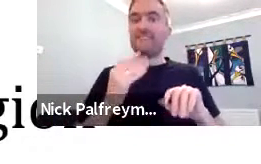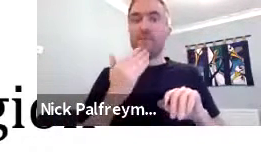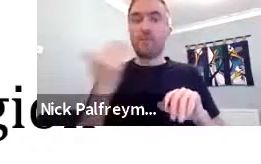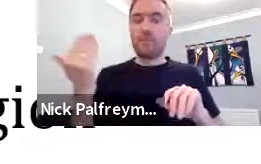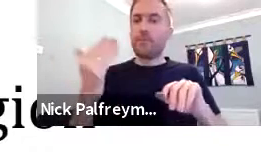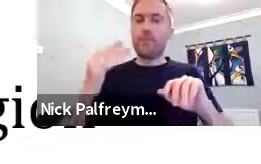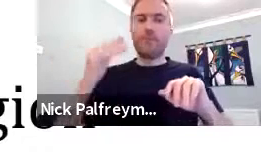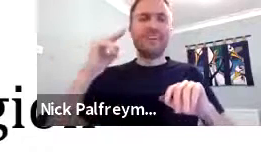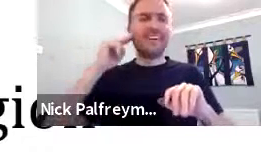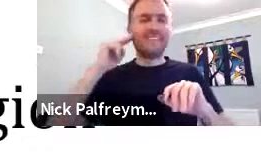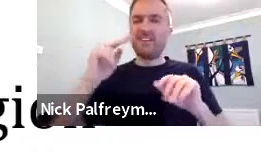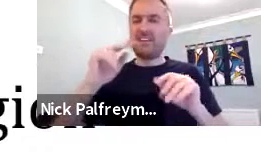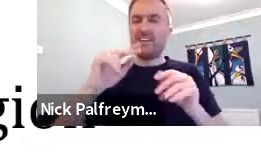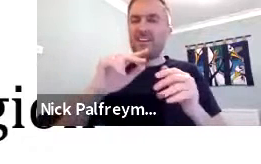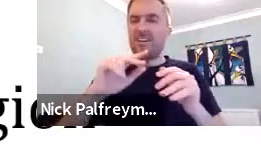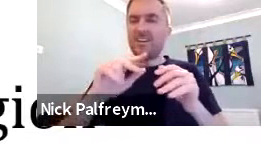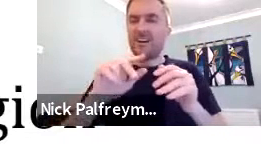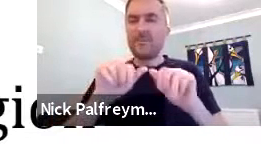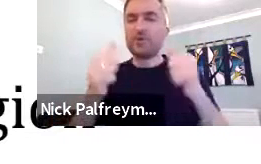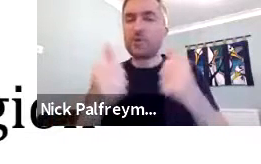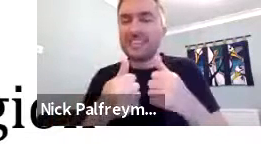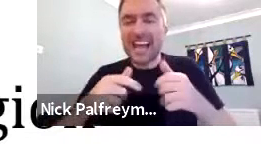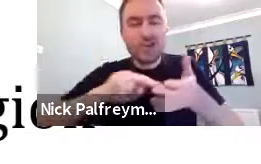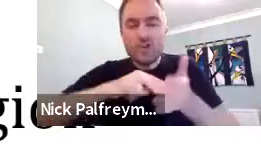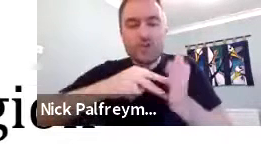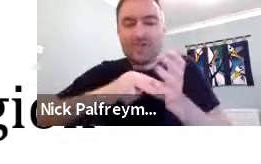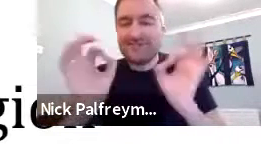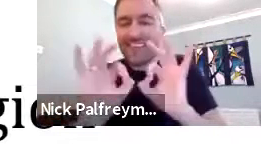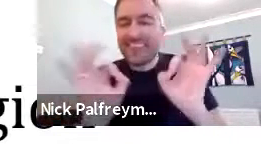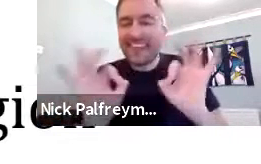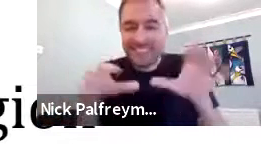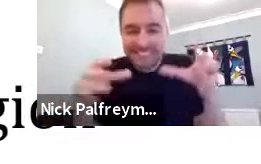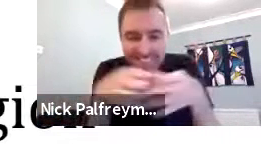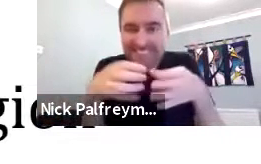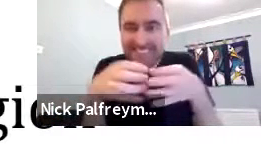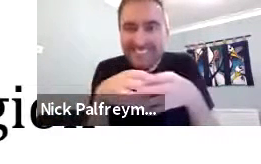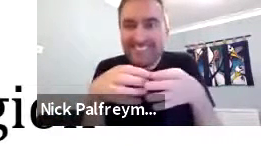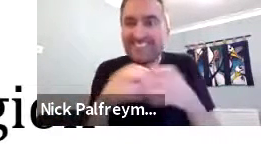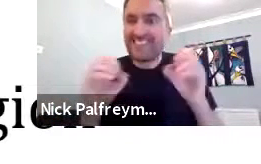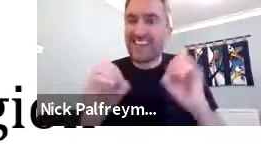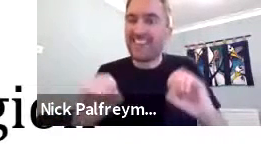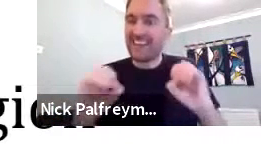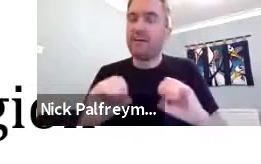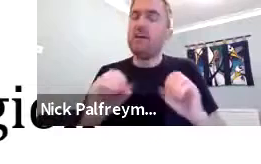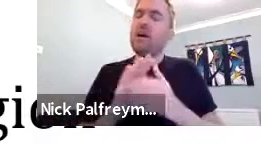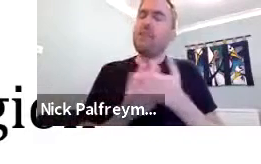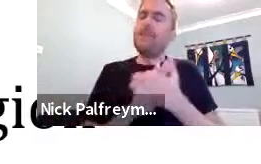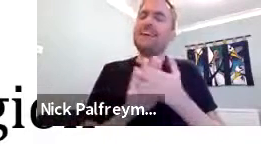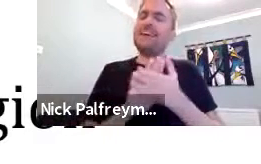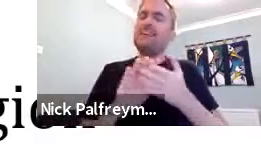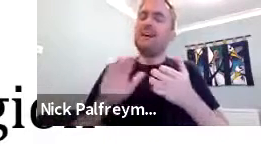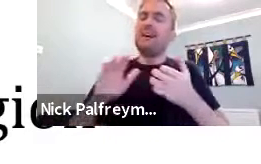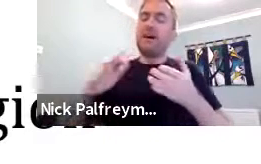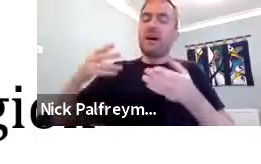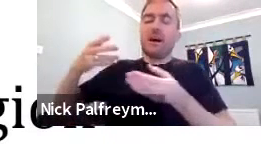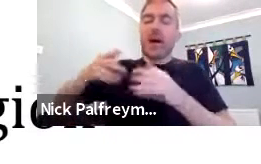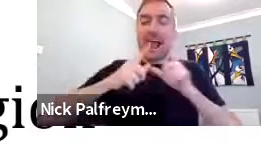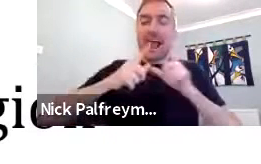And Mohammed said that the deaf people there didn't really have any kind of organisation, any community.